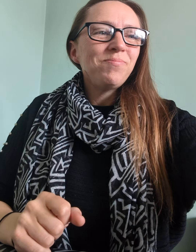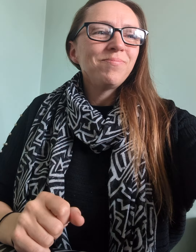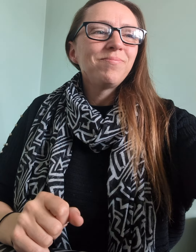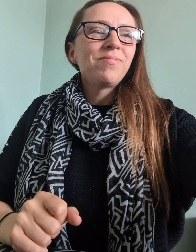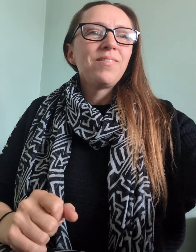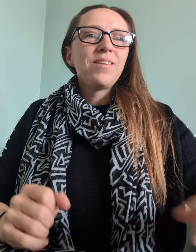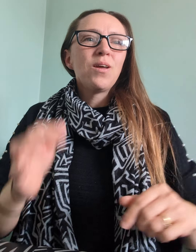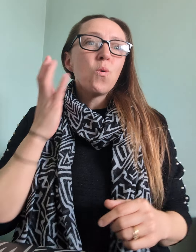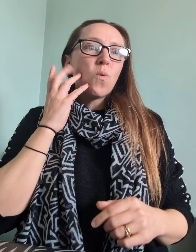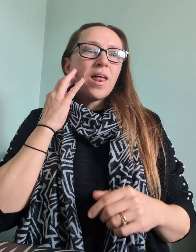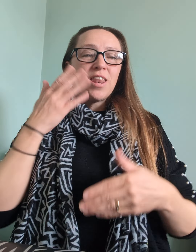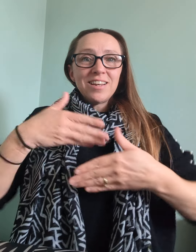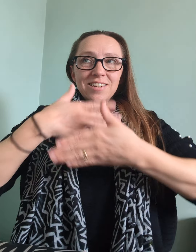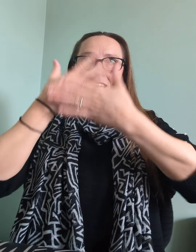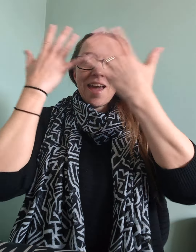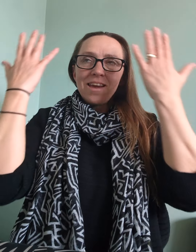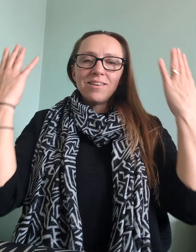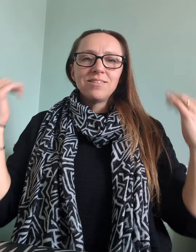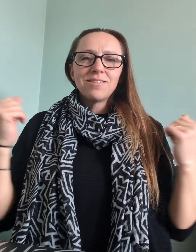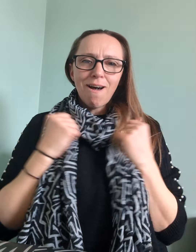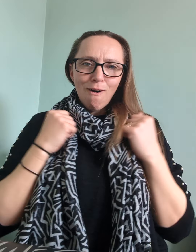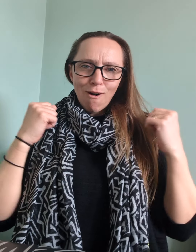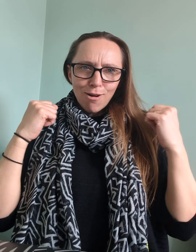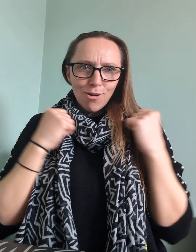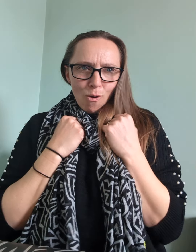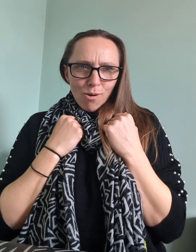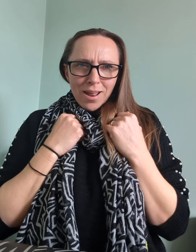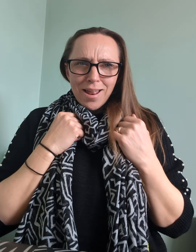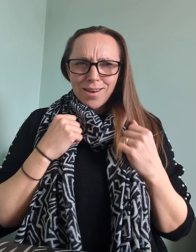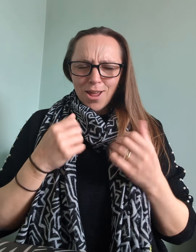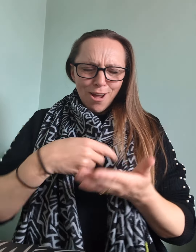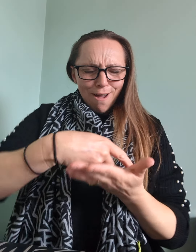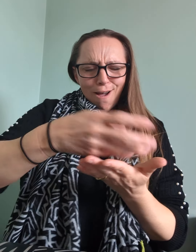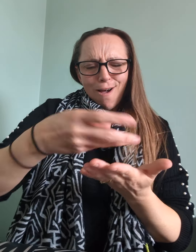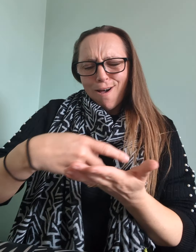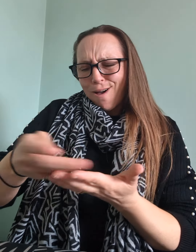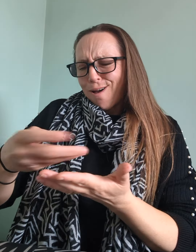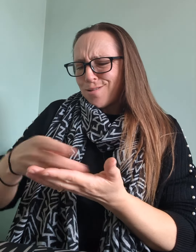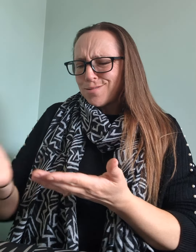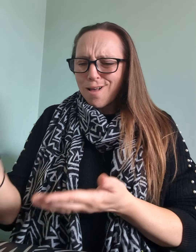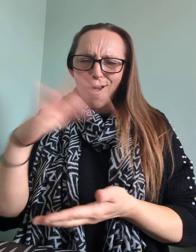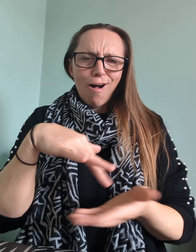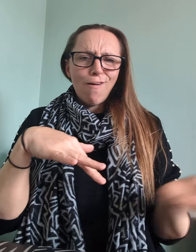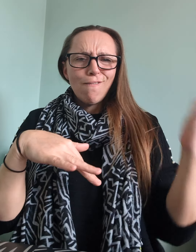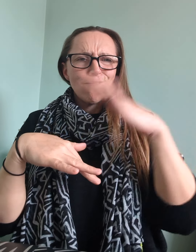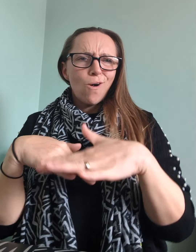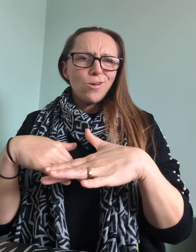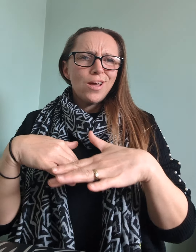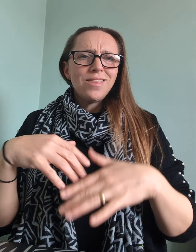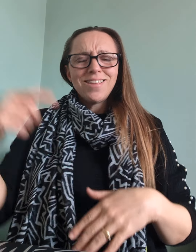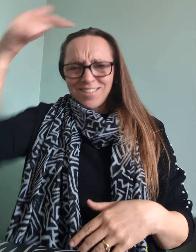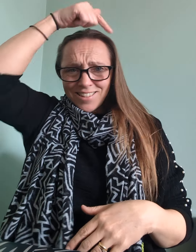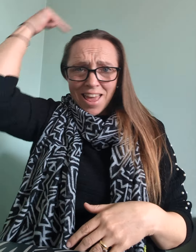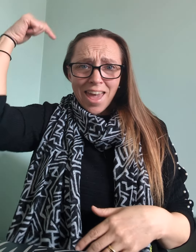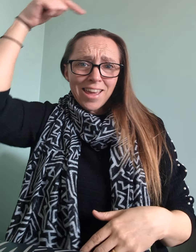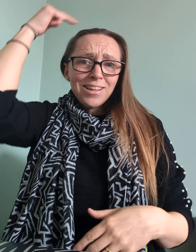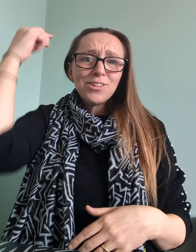When the days are cold and the cards all fold And the saints